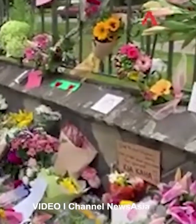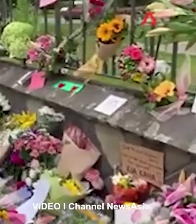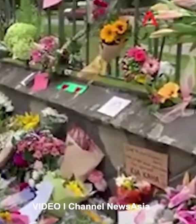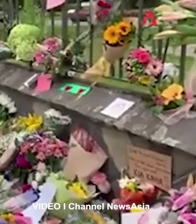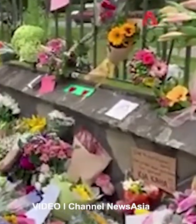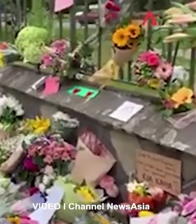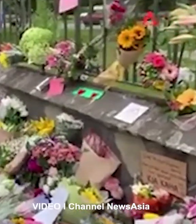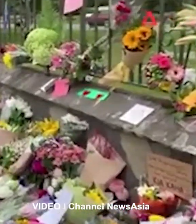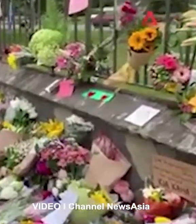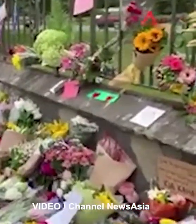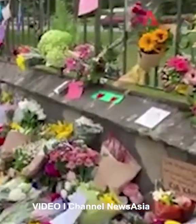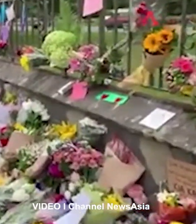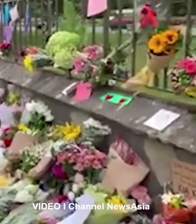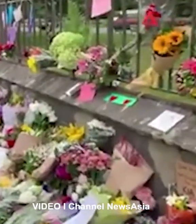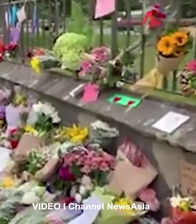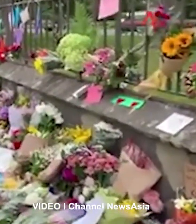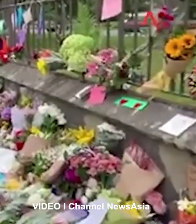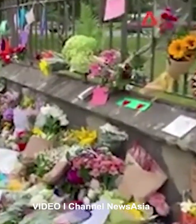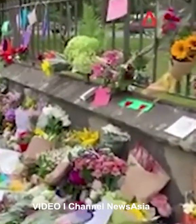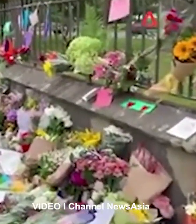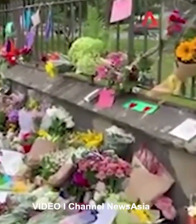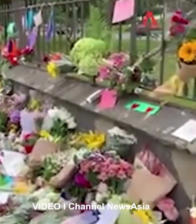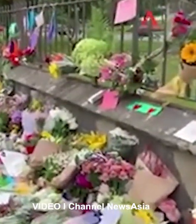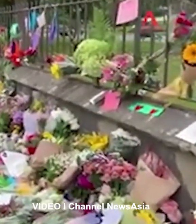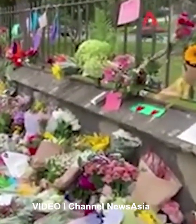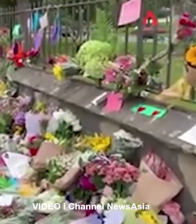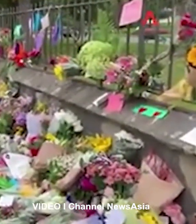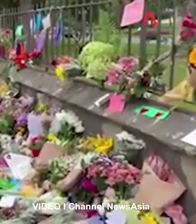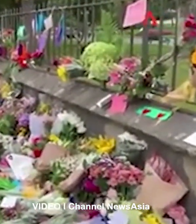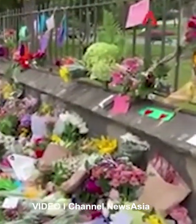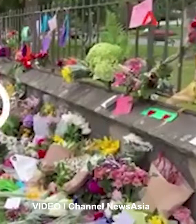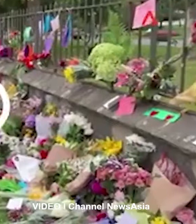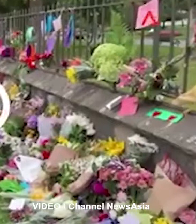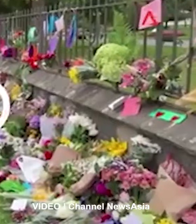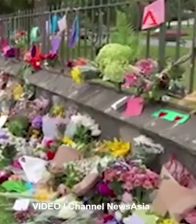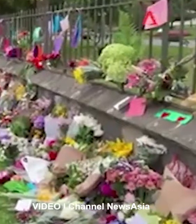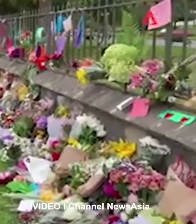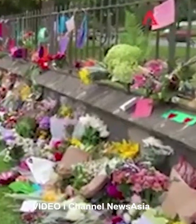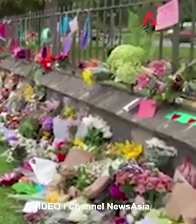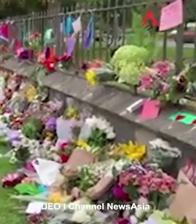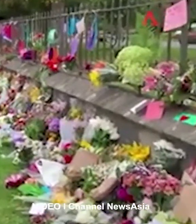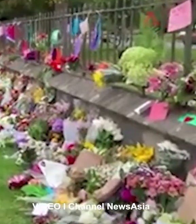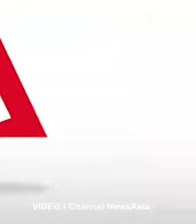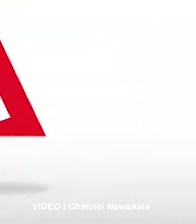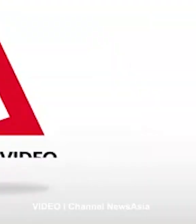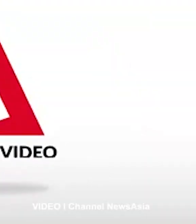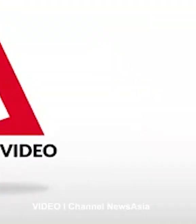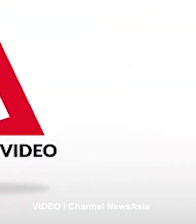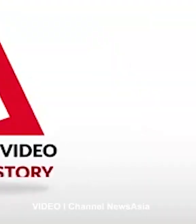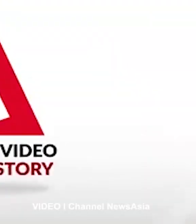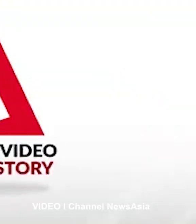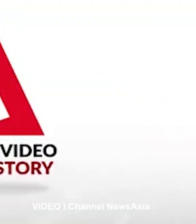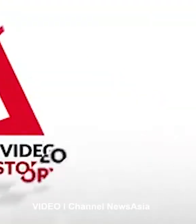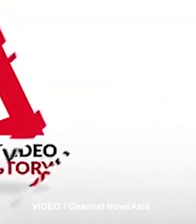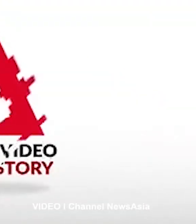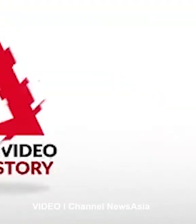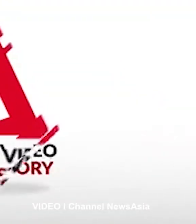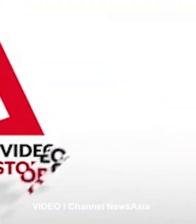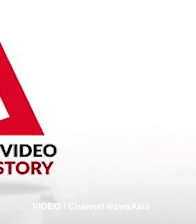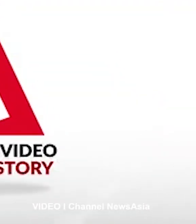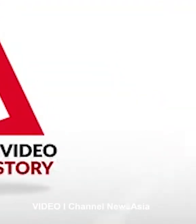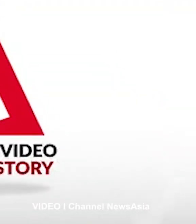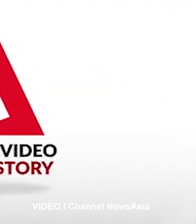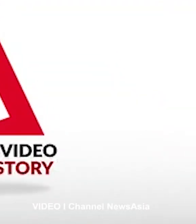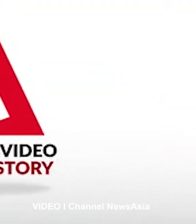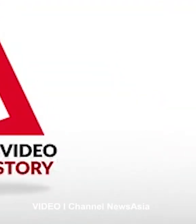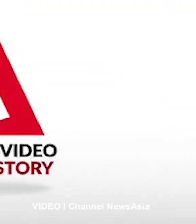people. Today, local Ministry of Education staff met with senior staff at Hagley Community College and Birdside Primary School